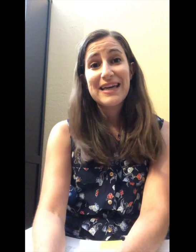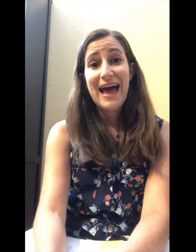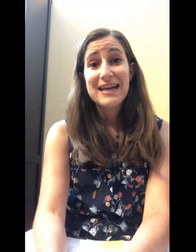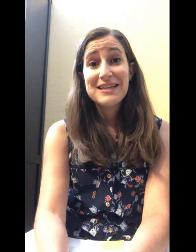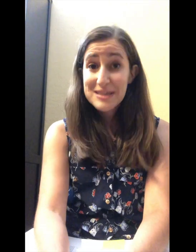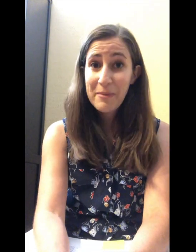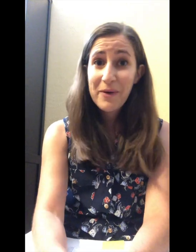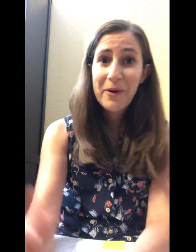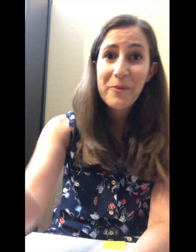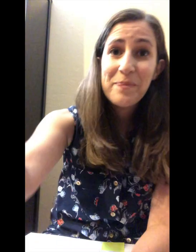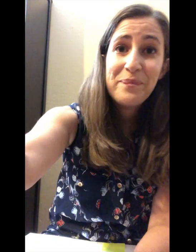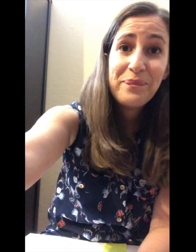again tomorrow.